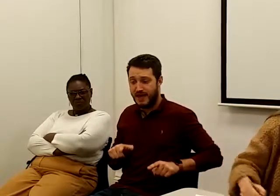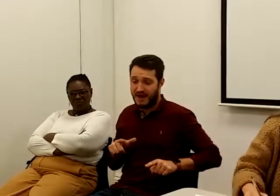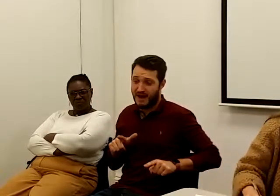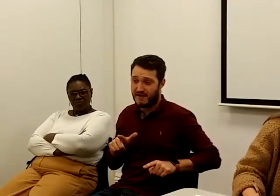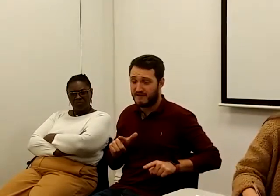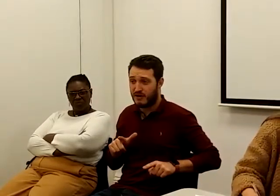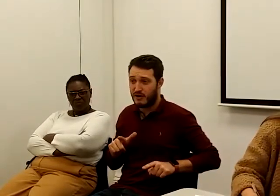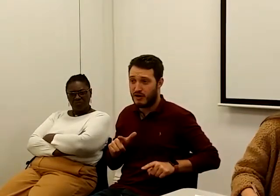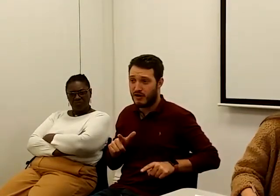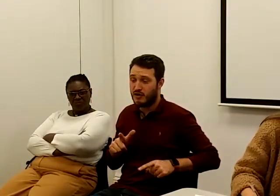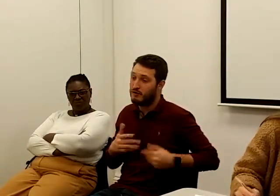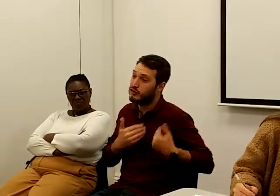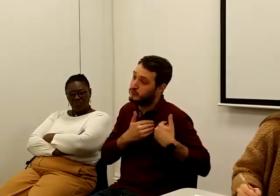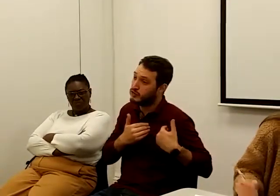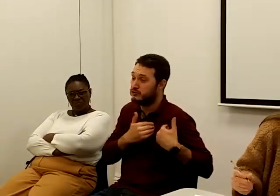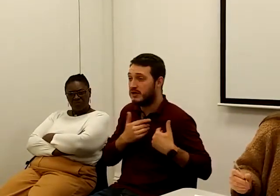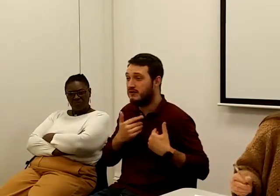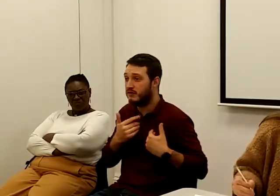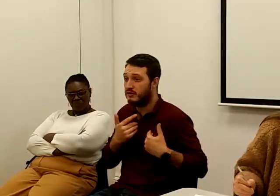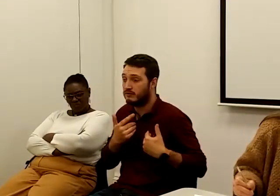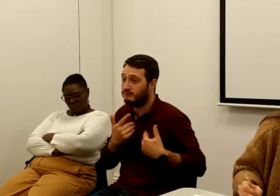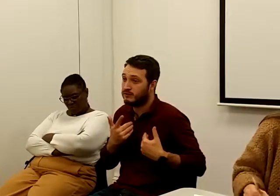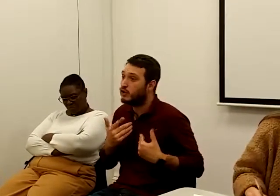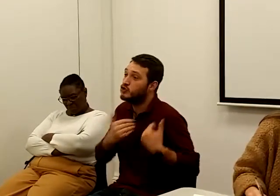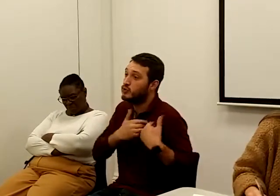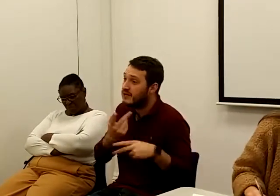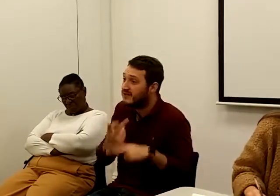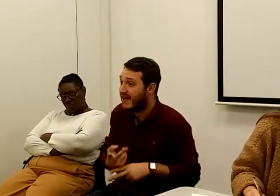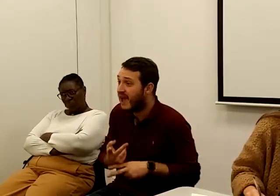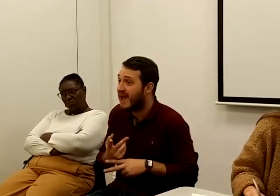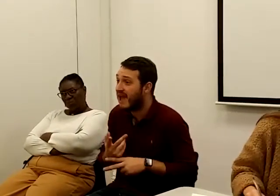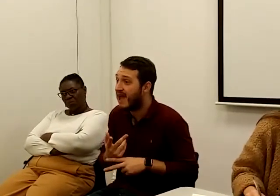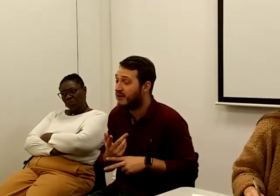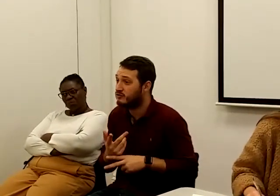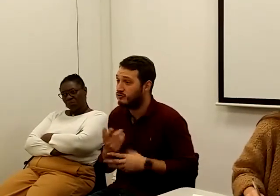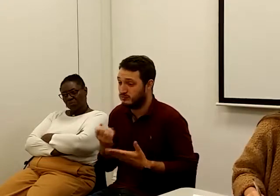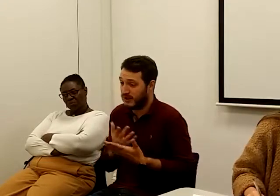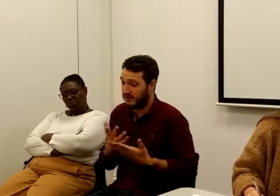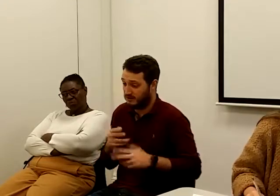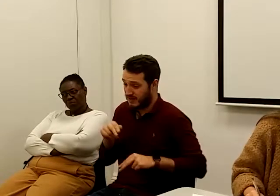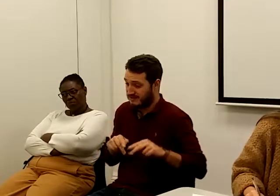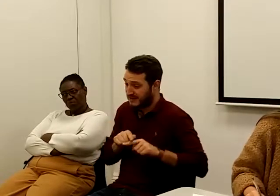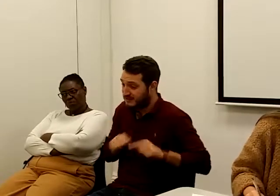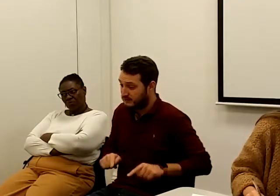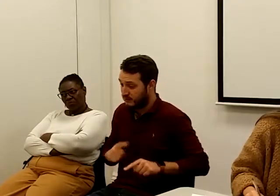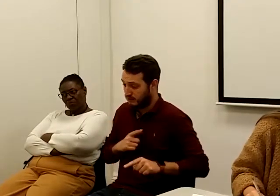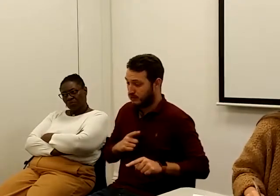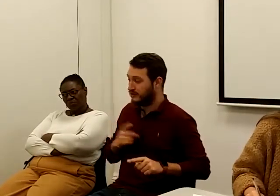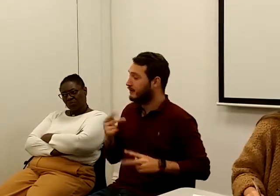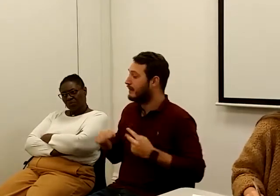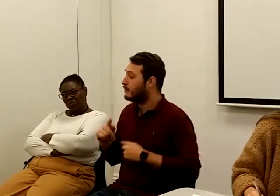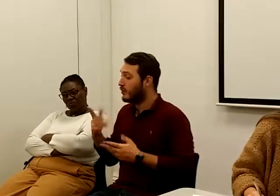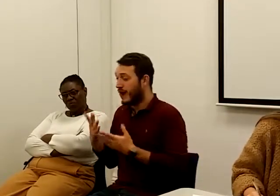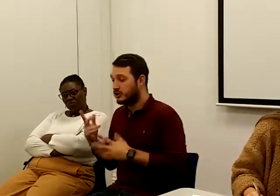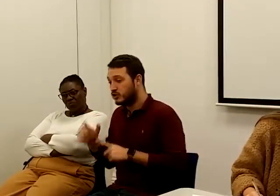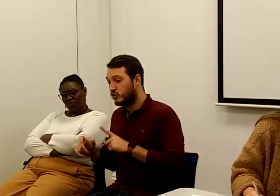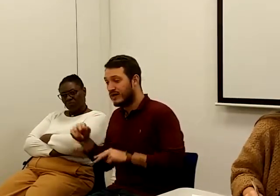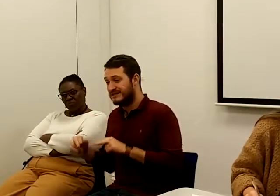care to people they see and whether the people conducting these assessments are breaking both professional body post-conduct. And if we can look to